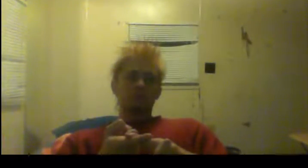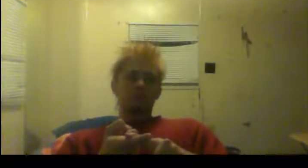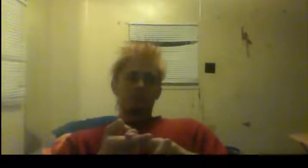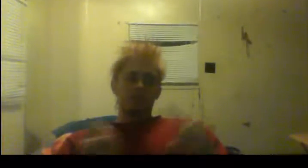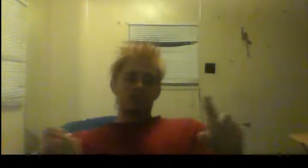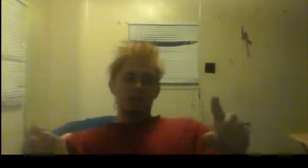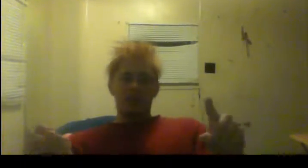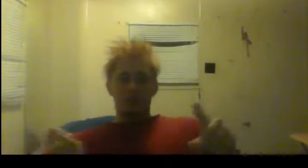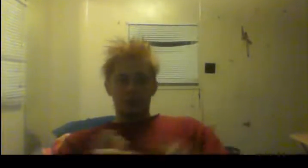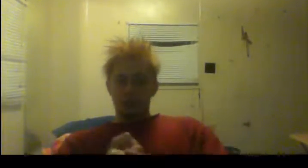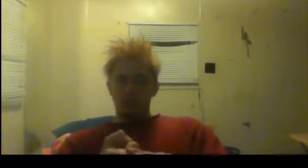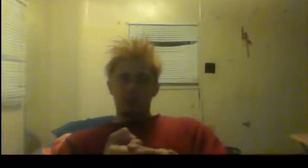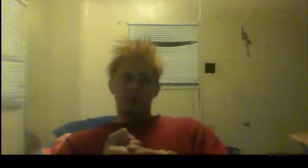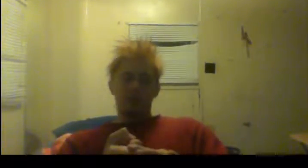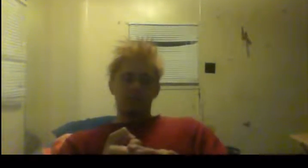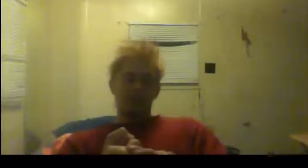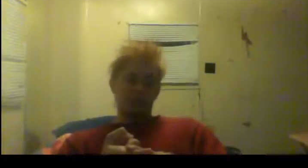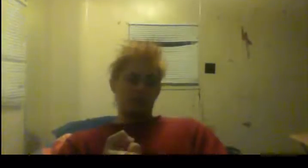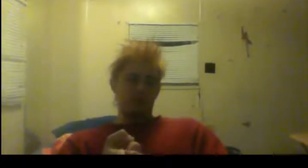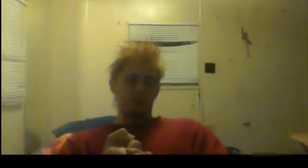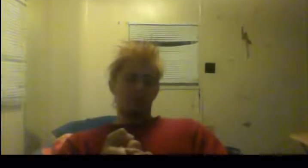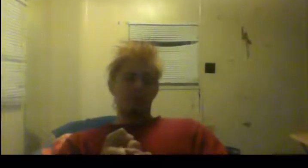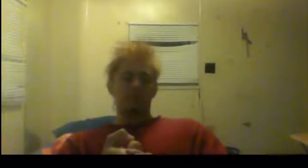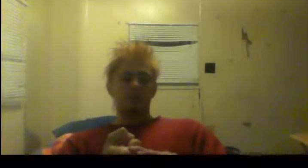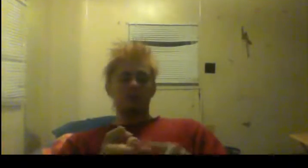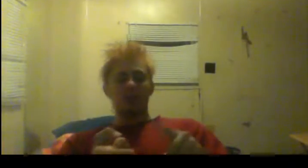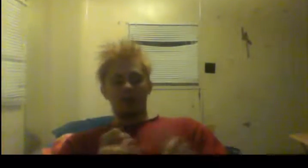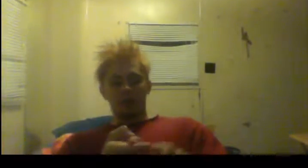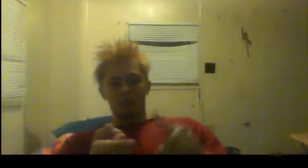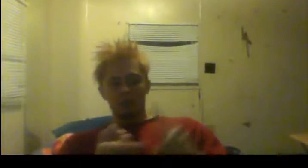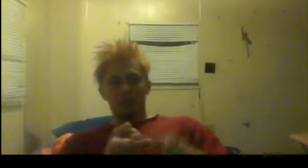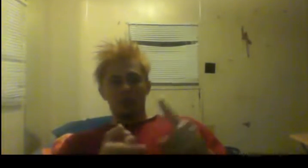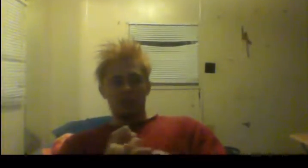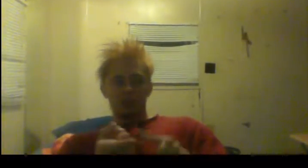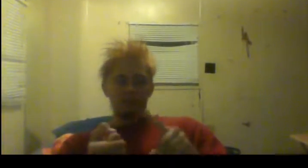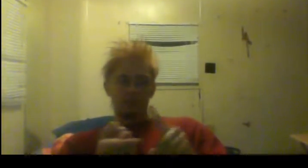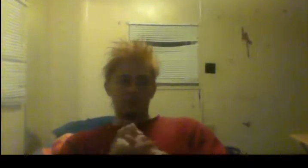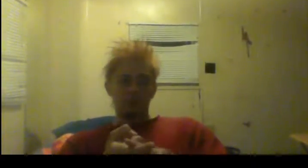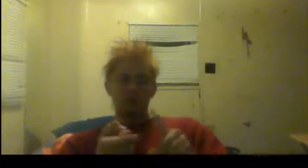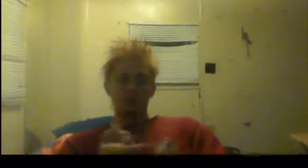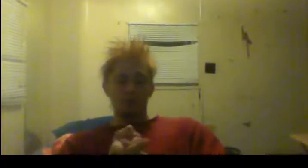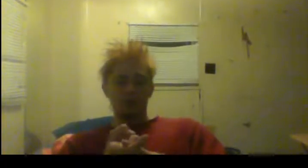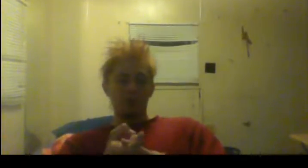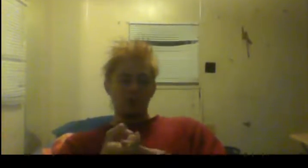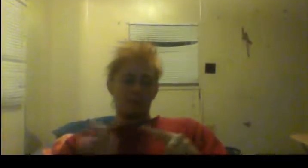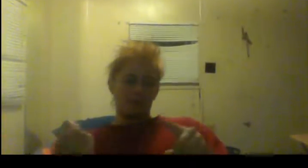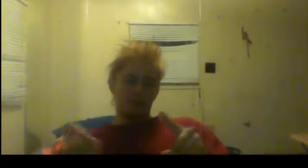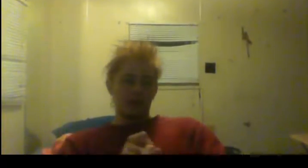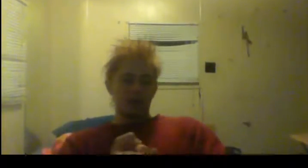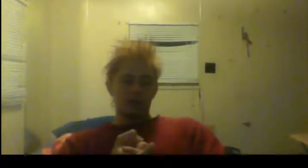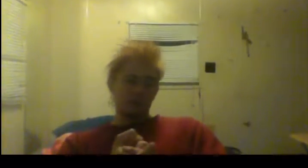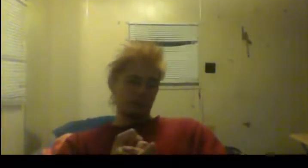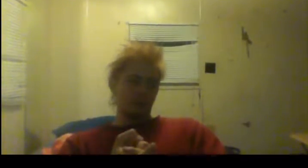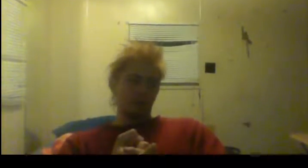Because you're not always going to be in a place that has a microwave. So you got to get used to eating food cold. Got to get used to it.